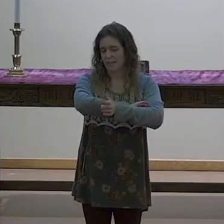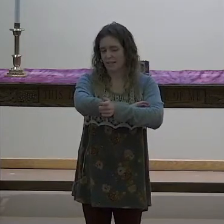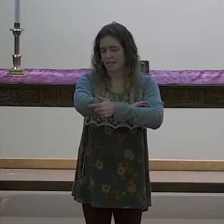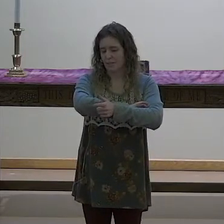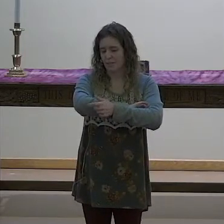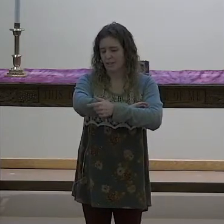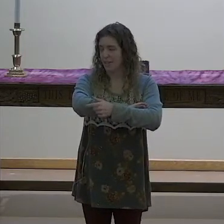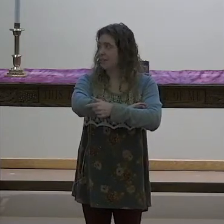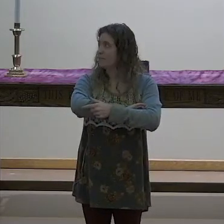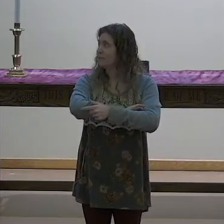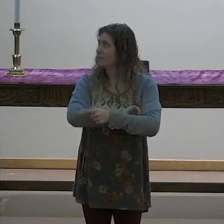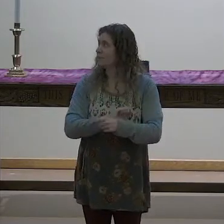Temptation.